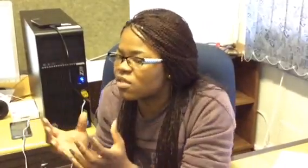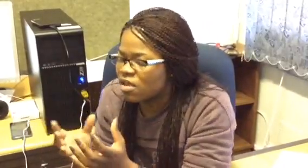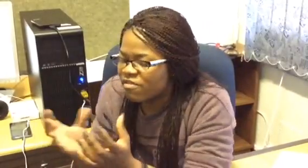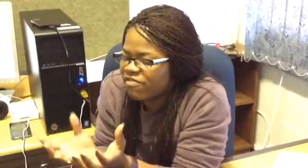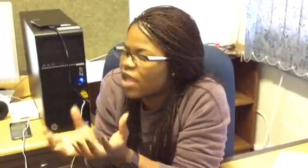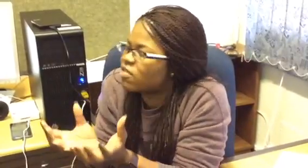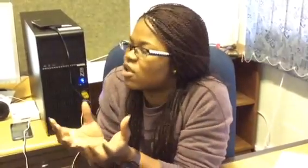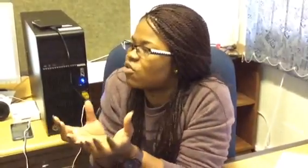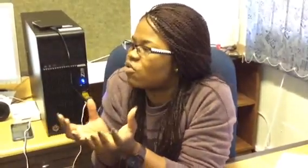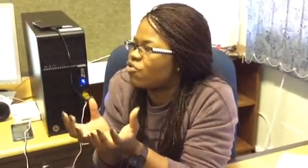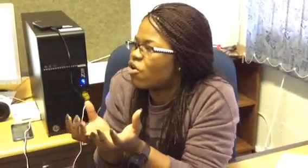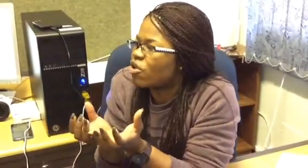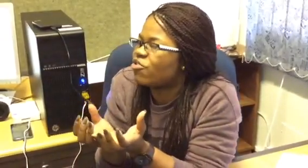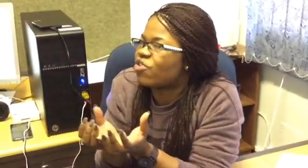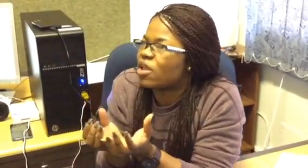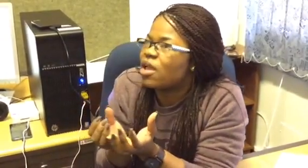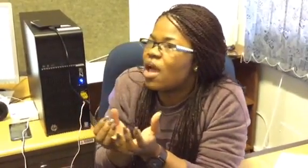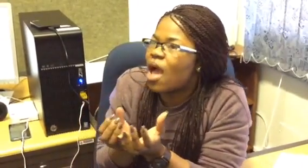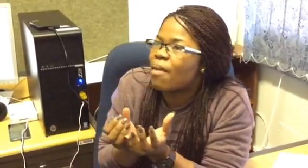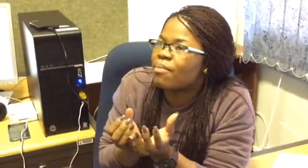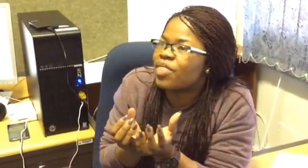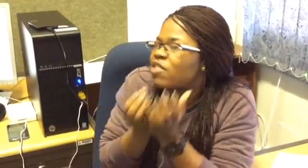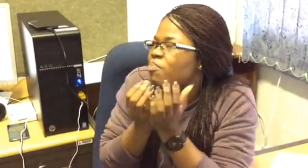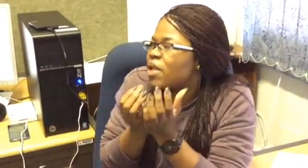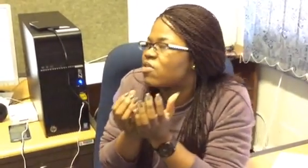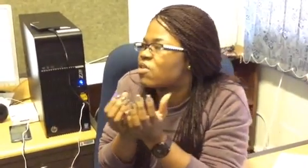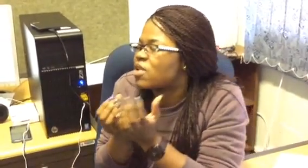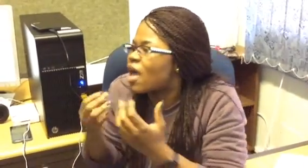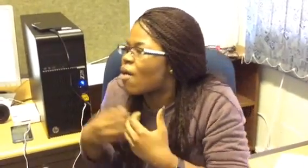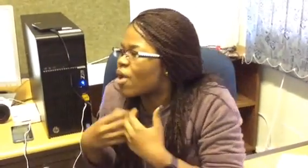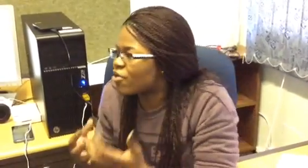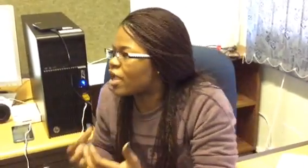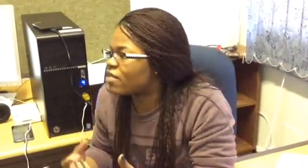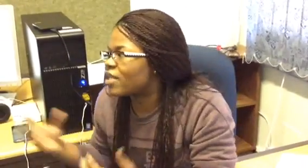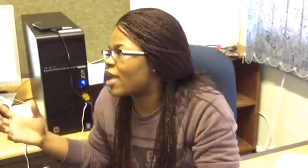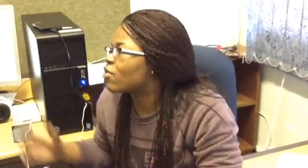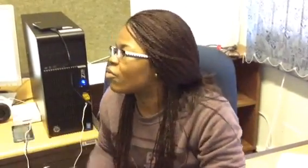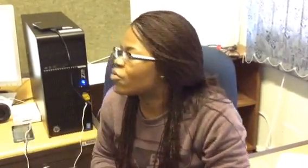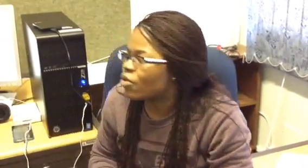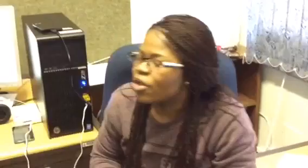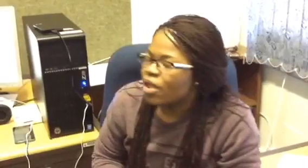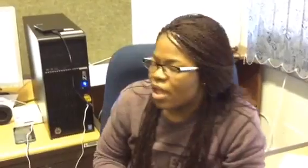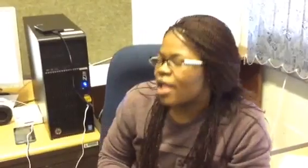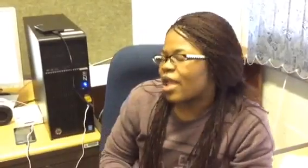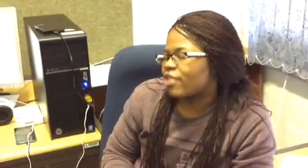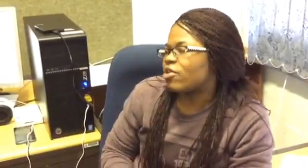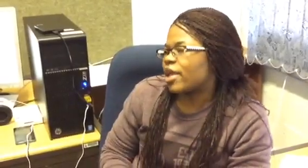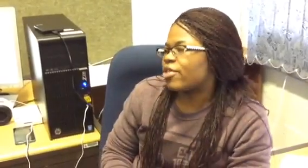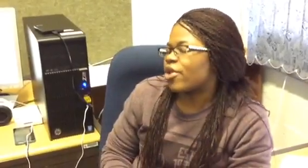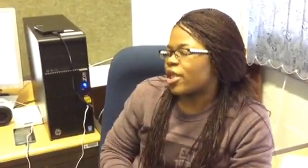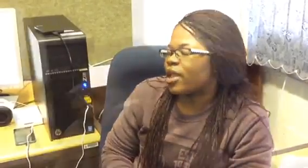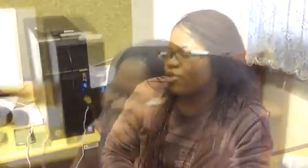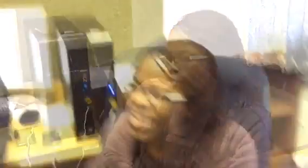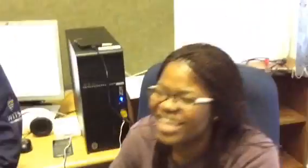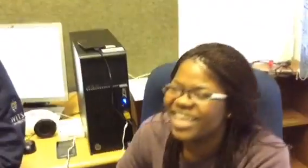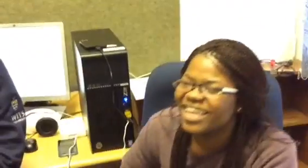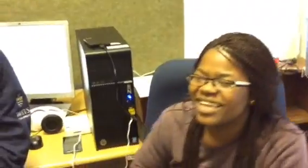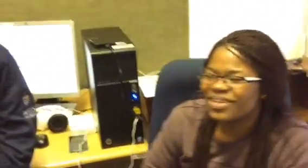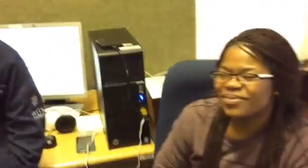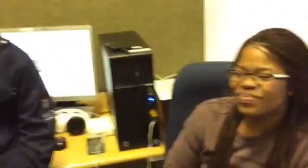factor to geology um that's basically how i related and also i like to get there so i think i think i think think think think